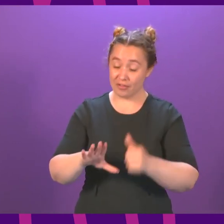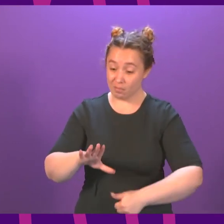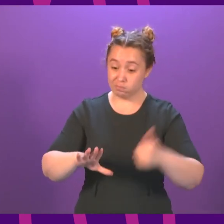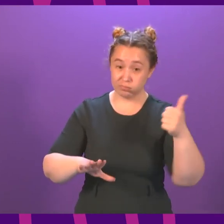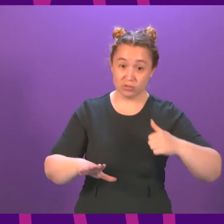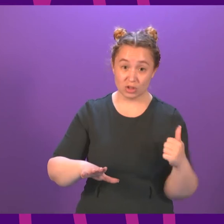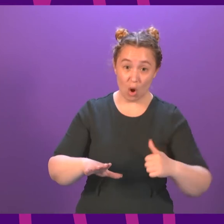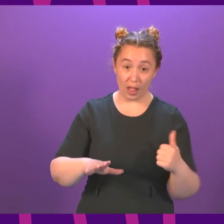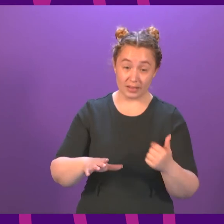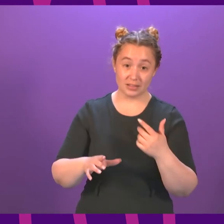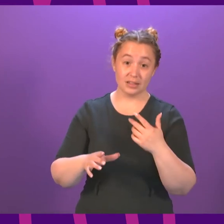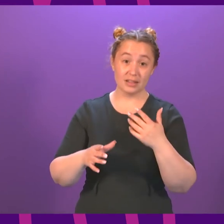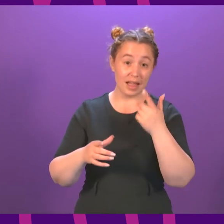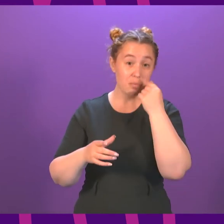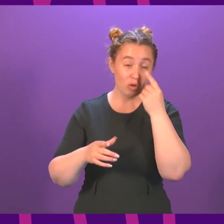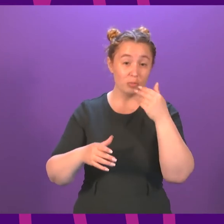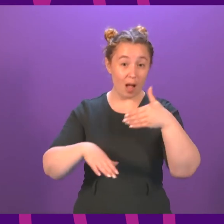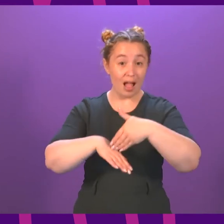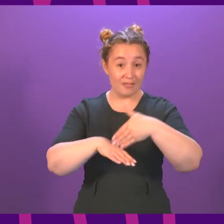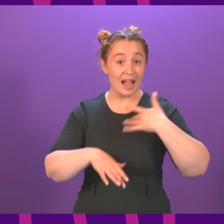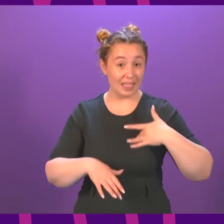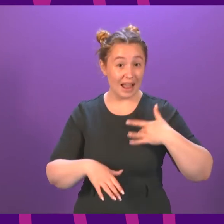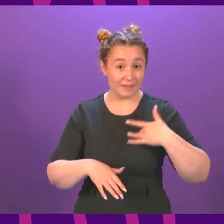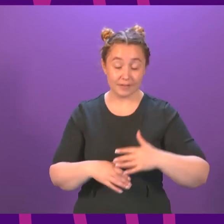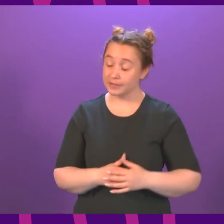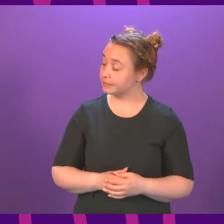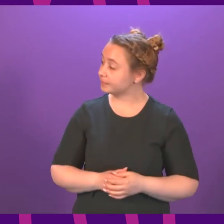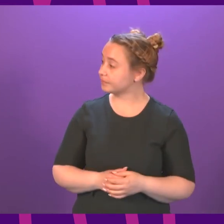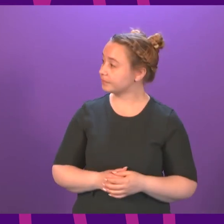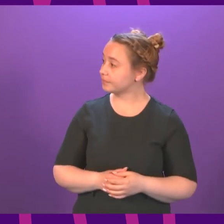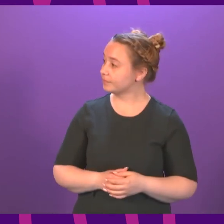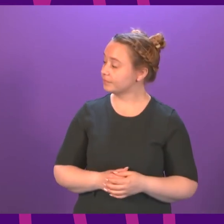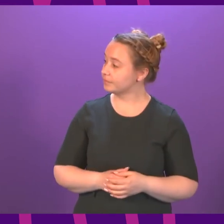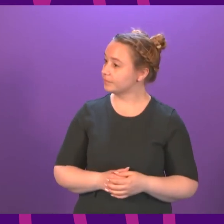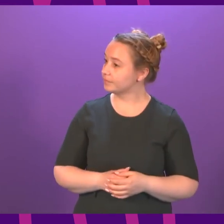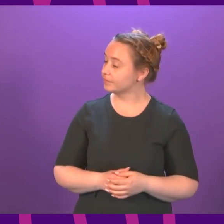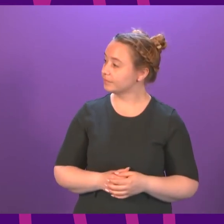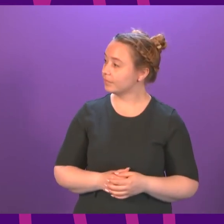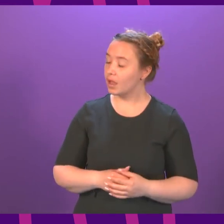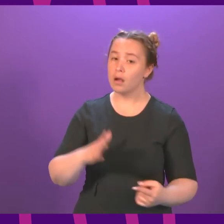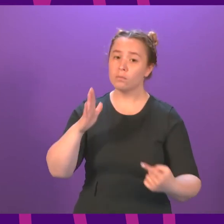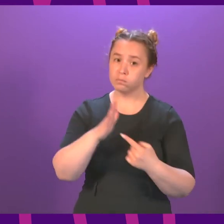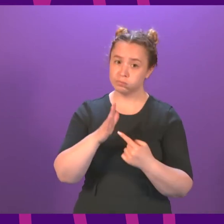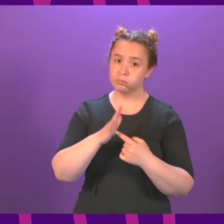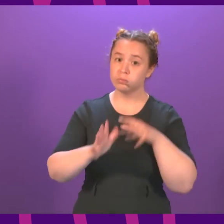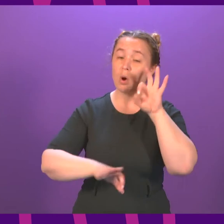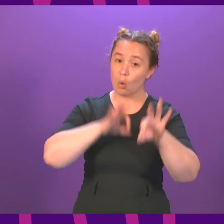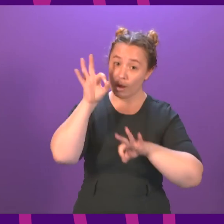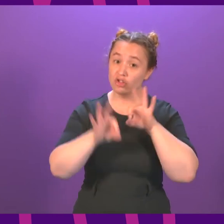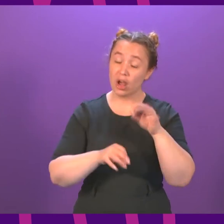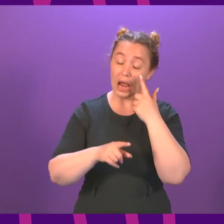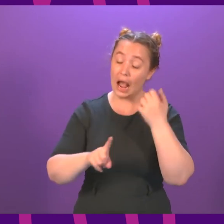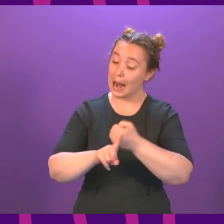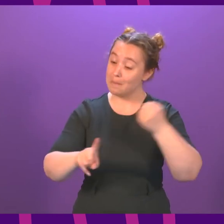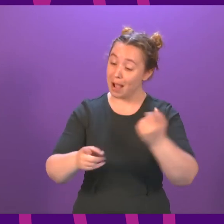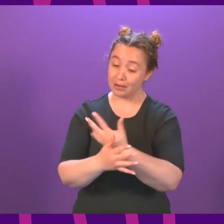missing the deadline can have? The Minister. Well, this is such an important question, and it potentially impacts on the lives of many people